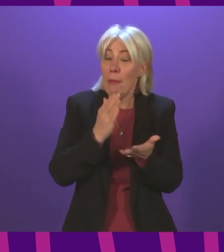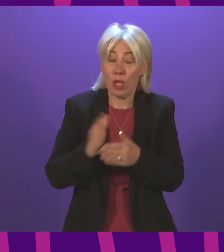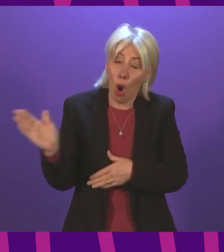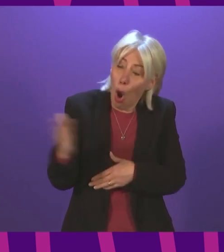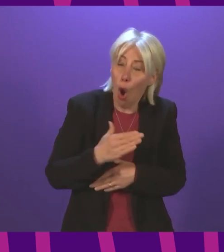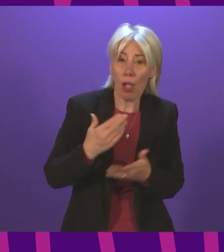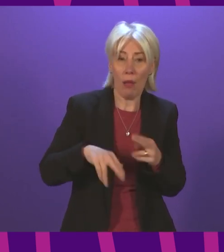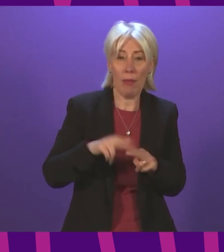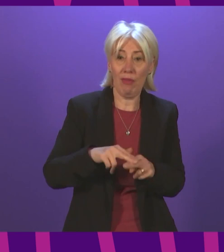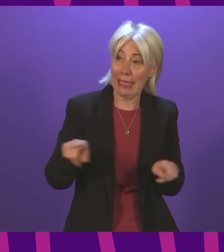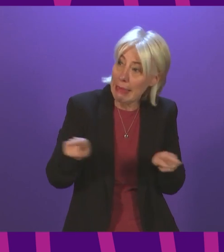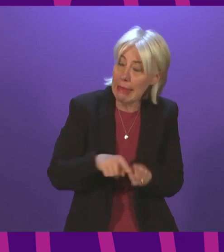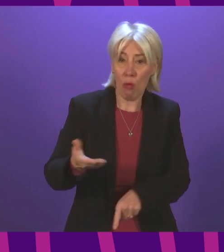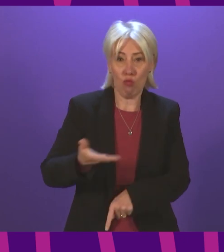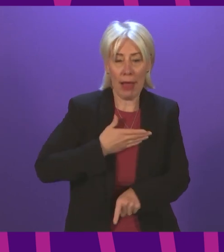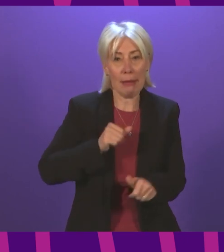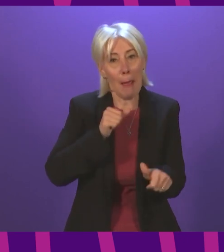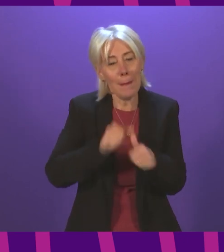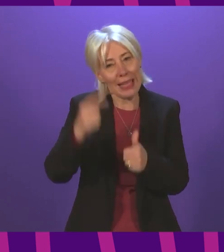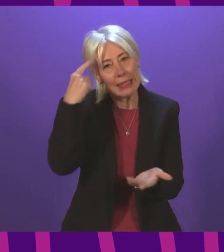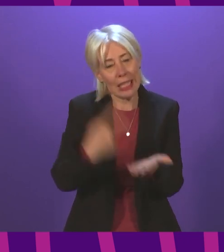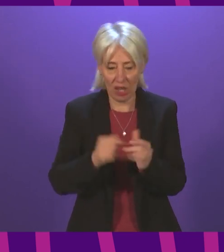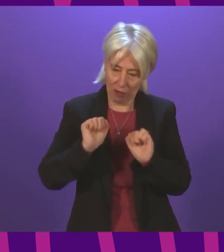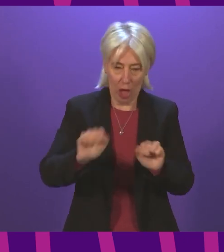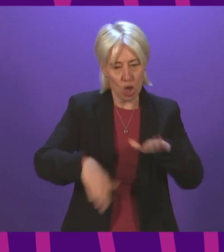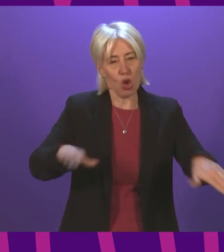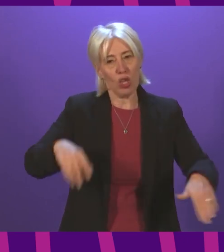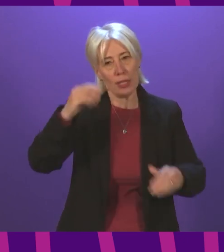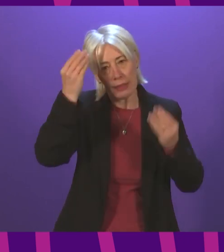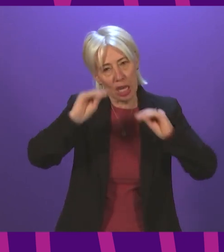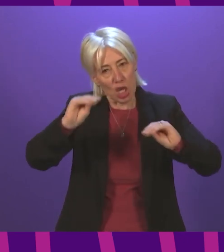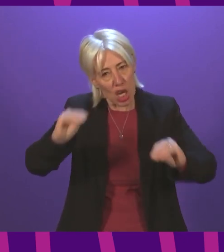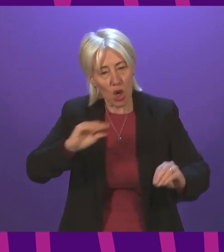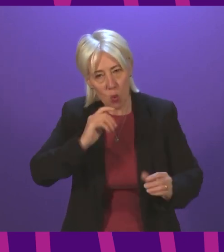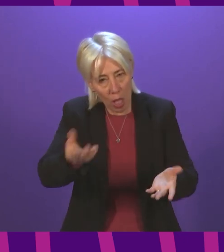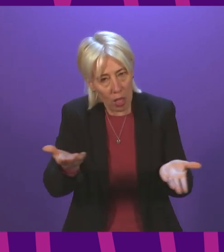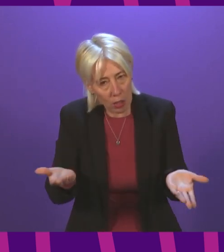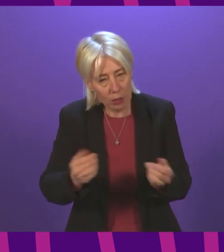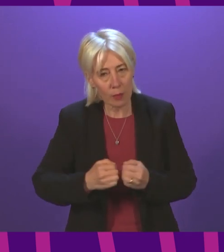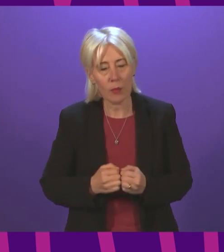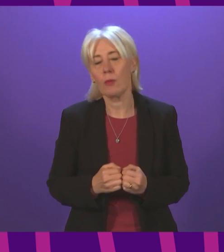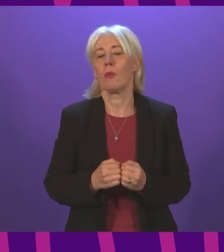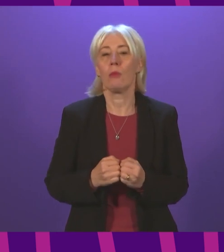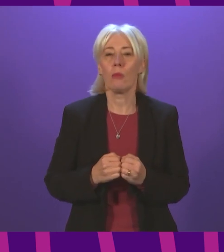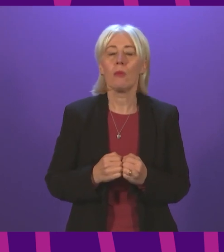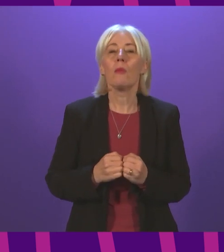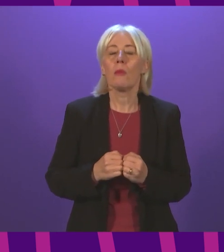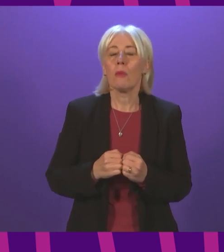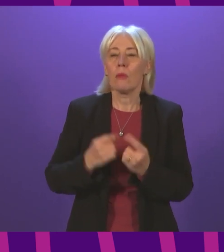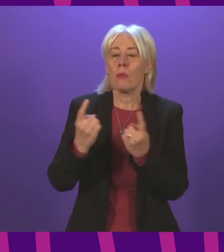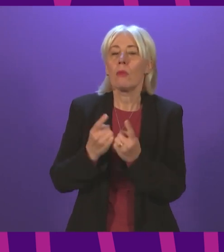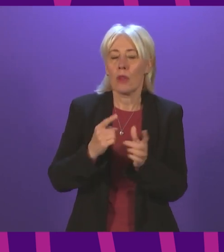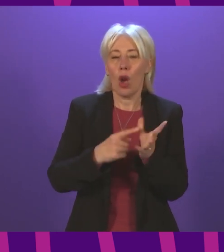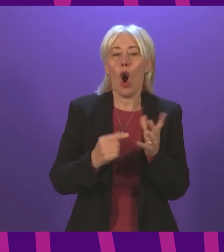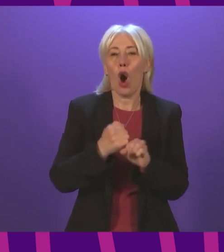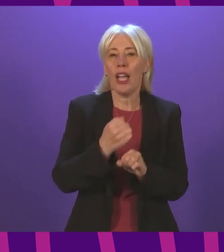rights to make the best possible decision for their child's education? First Minister. On the issue of the August